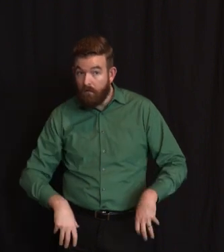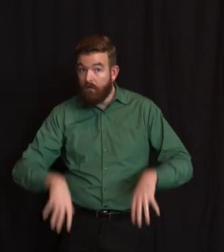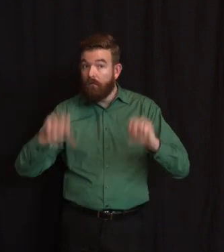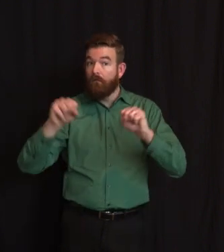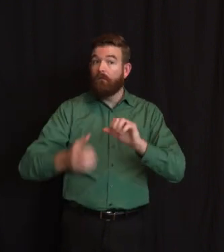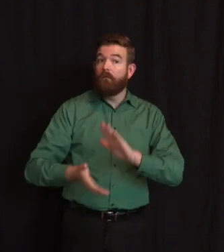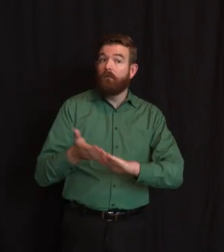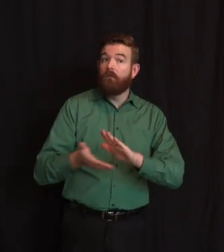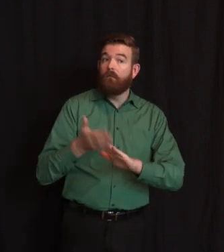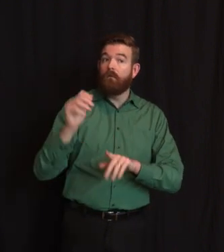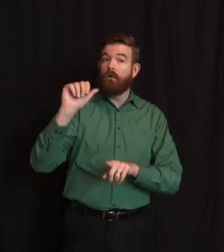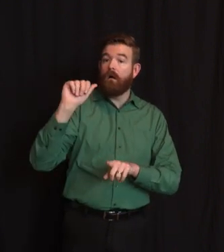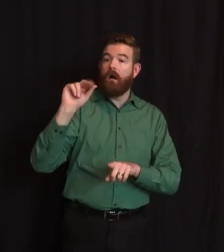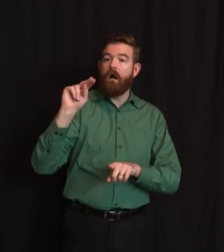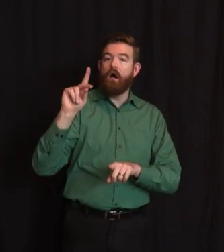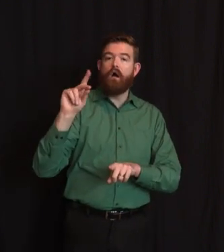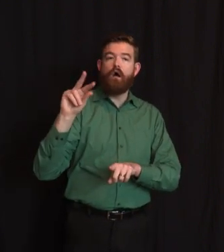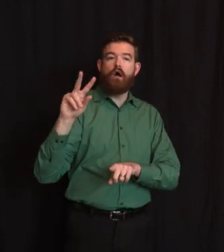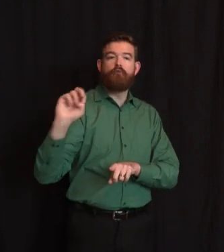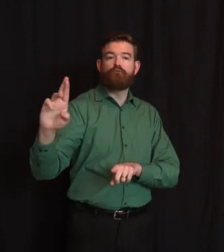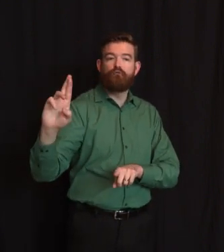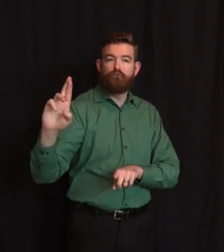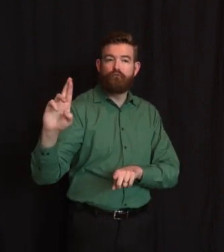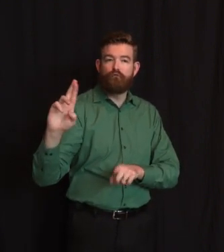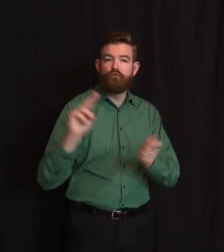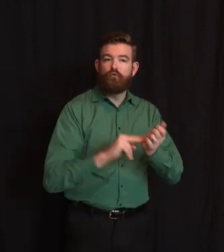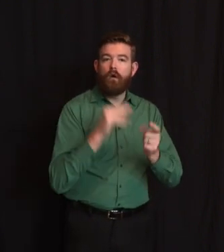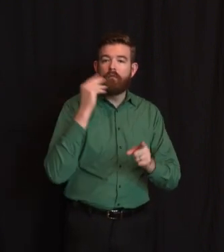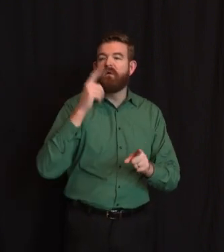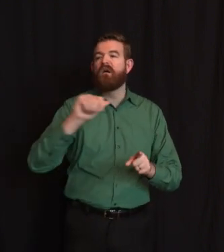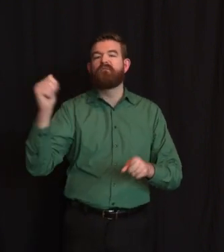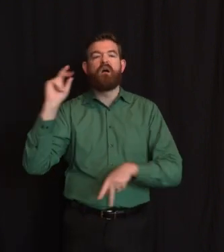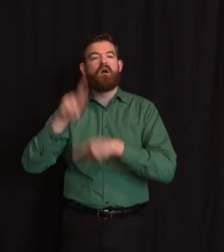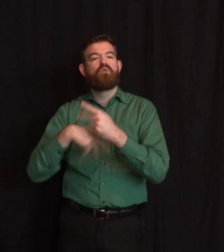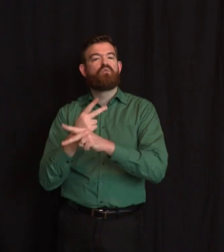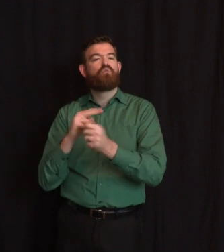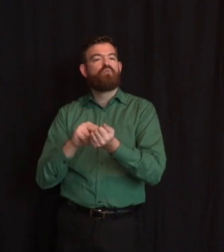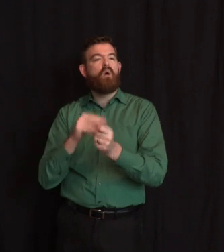insufficient, can you guys take over at a place like that? And are you considering that?